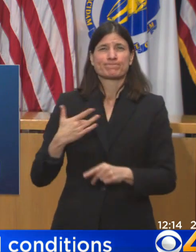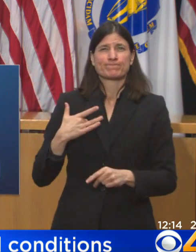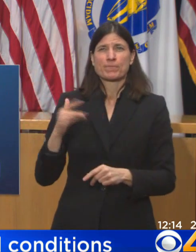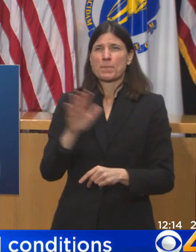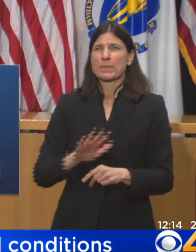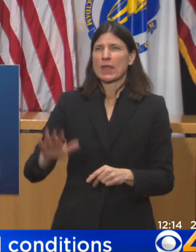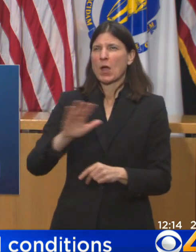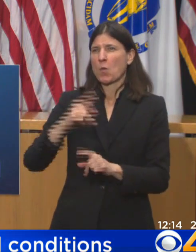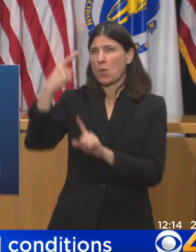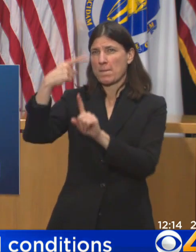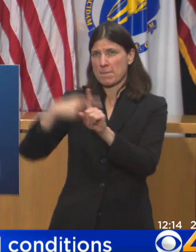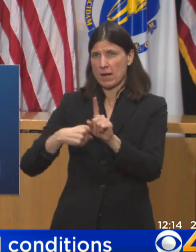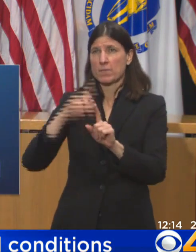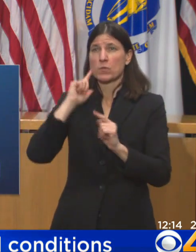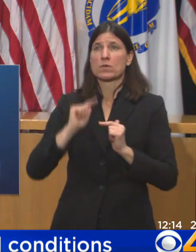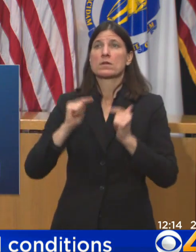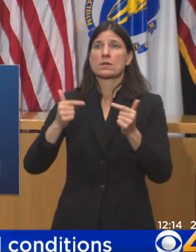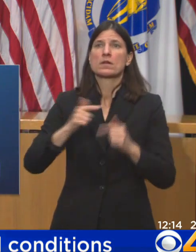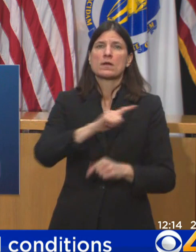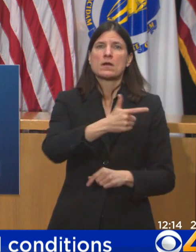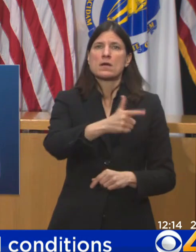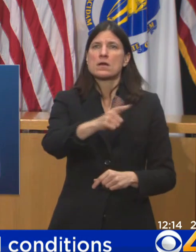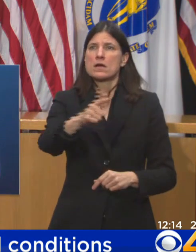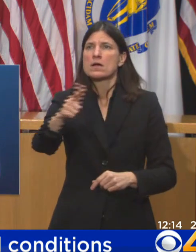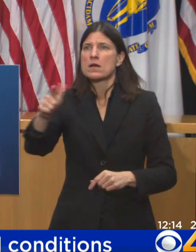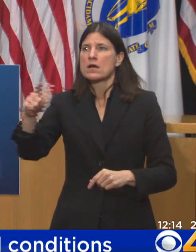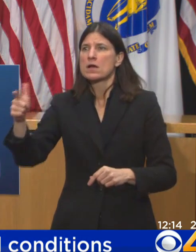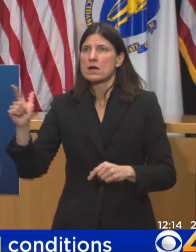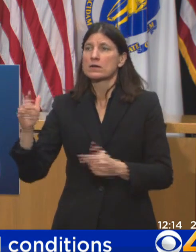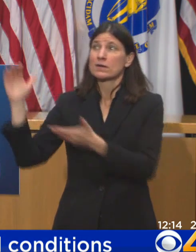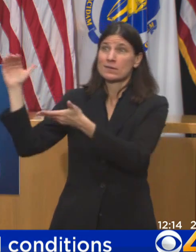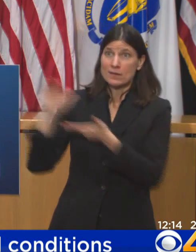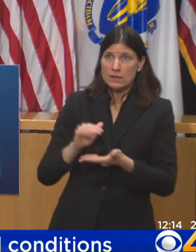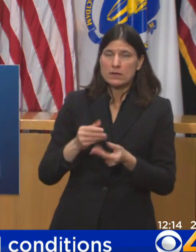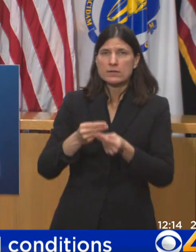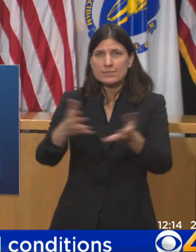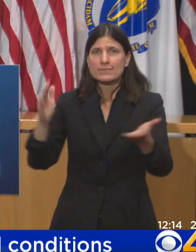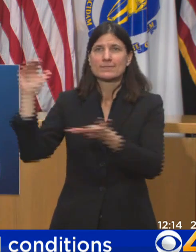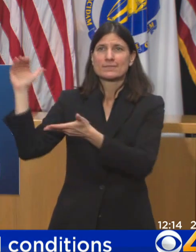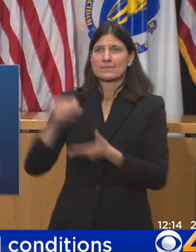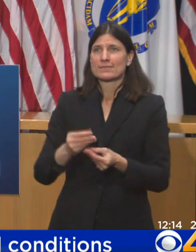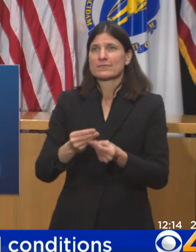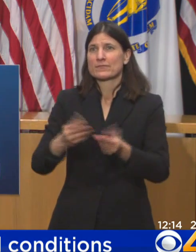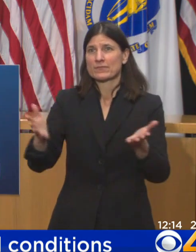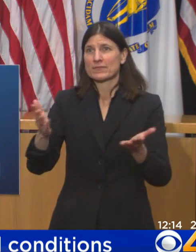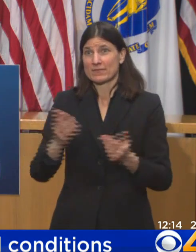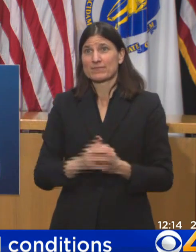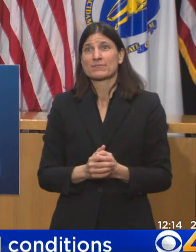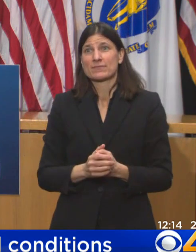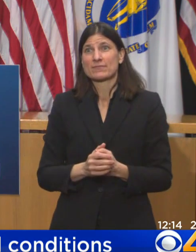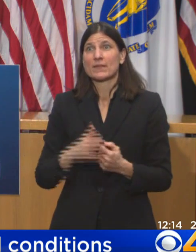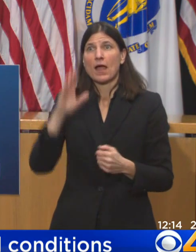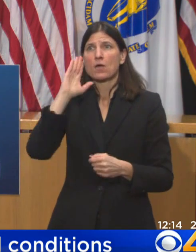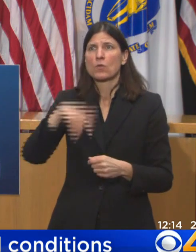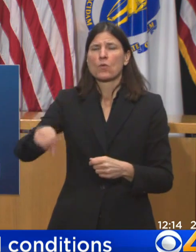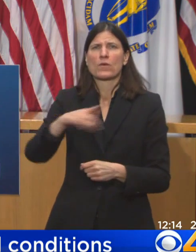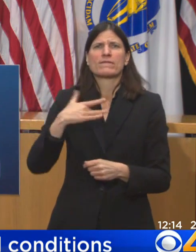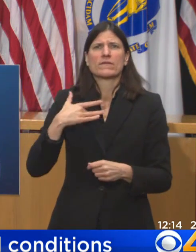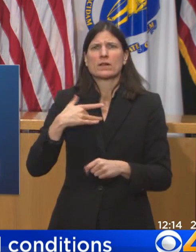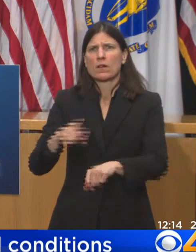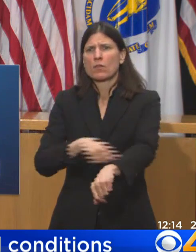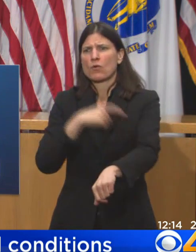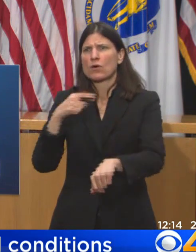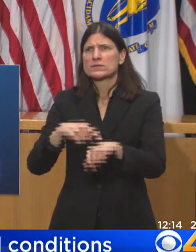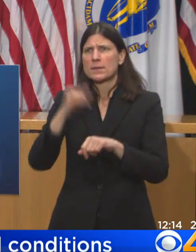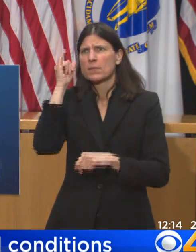And believe me, we all know this sounds like a long time, but the demand is so much greater than the supply that